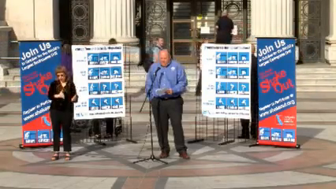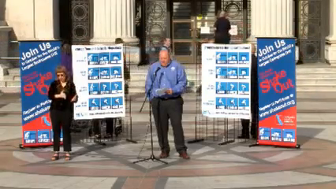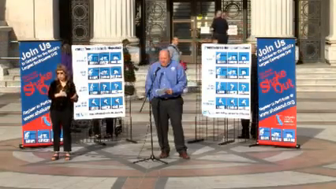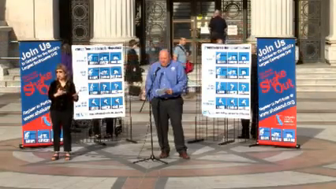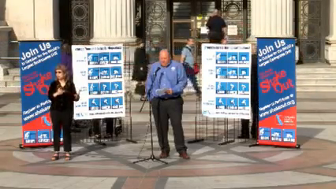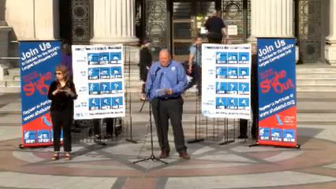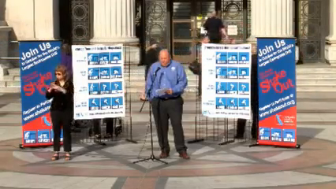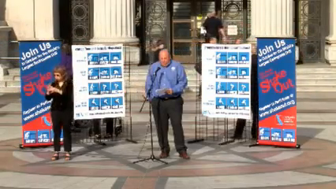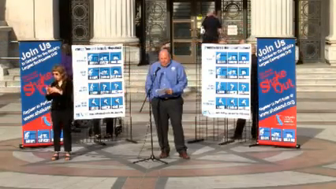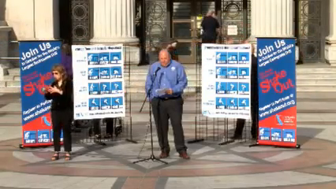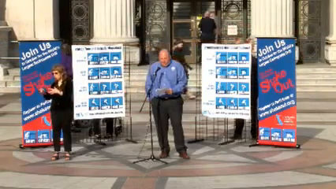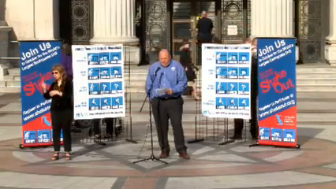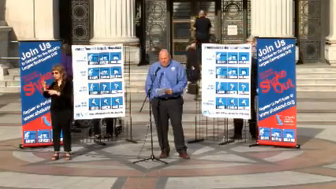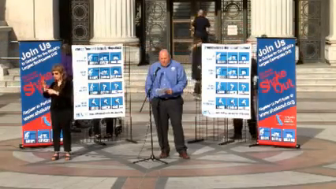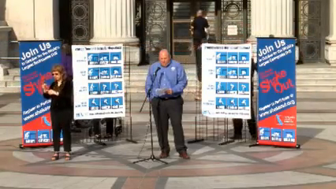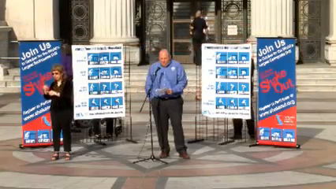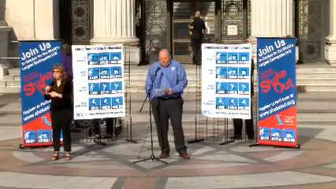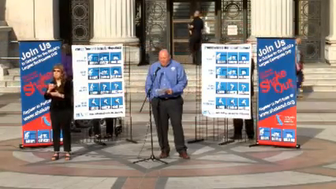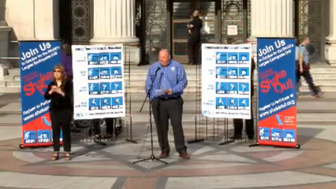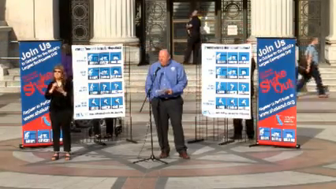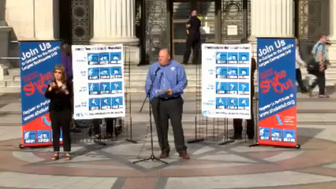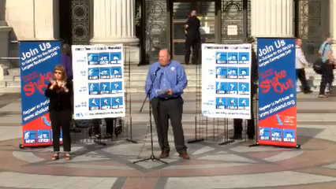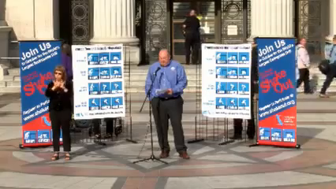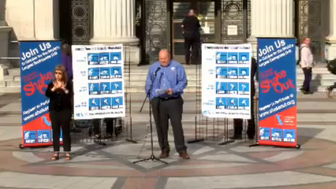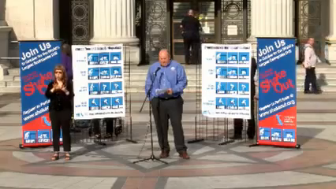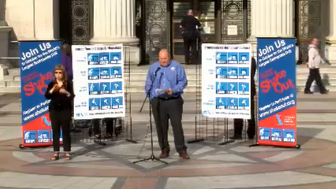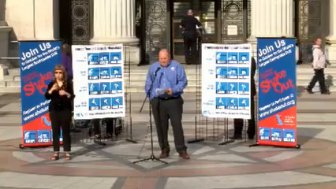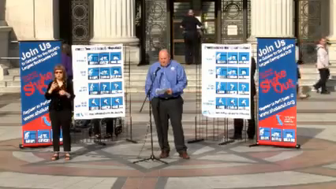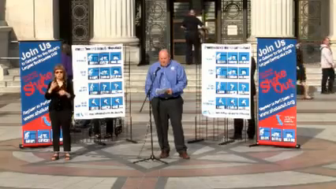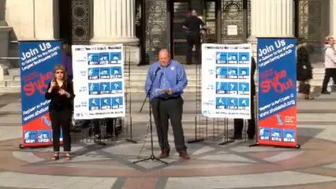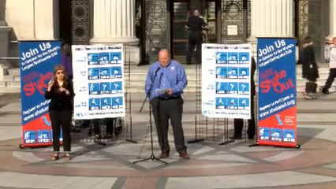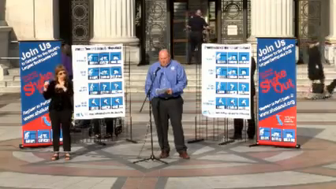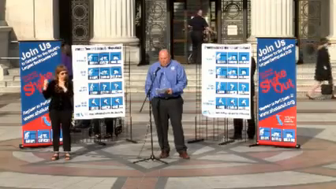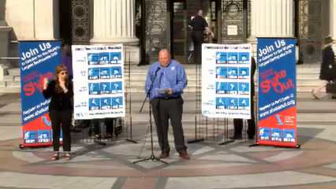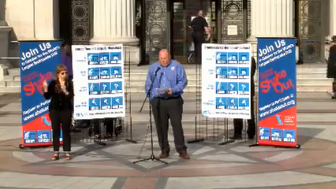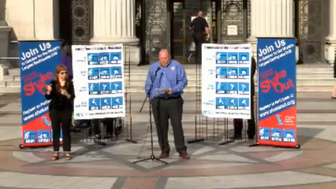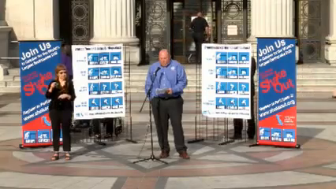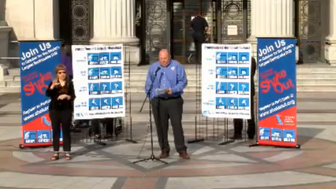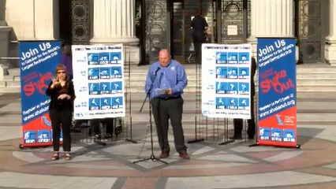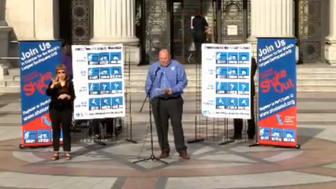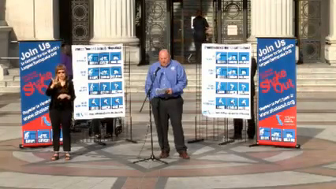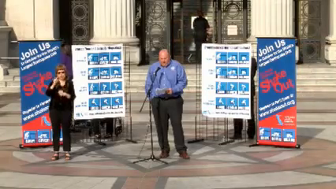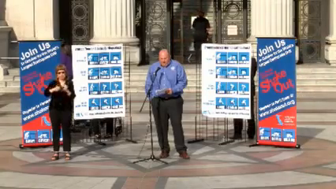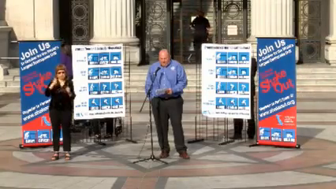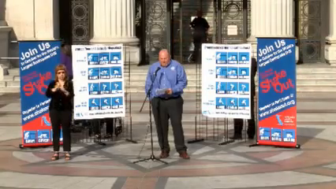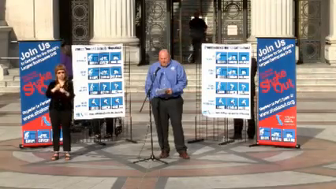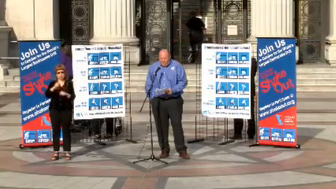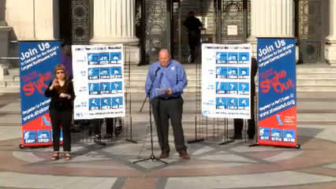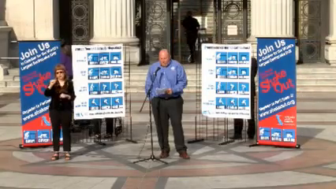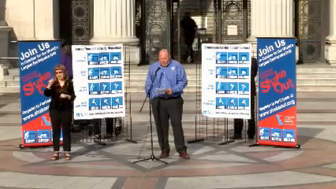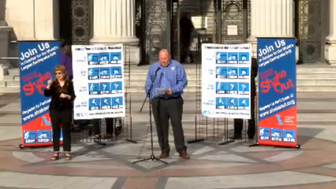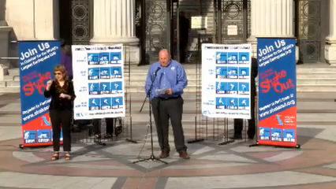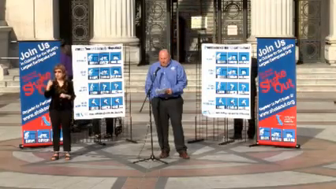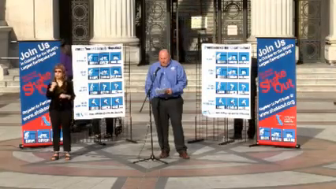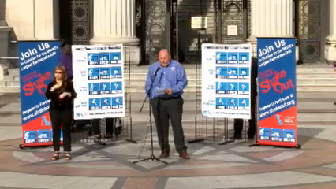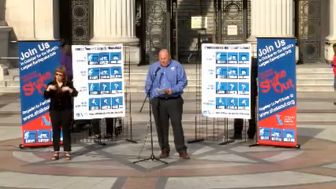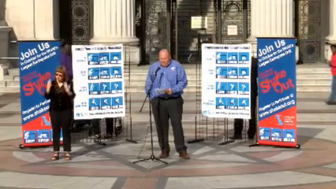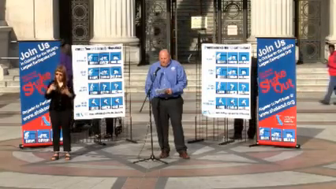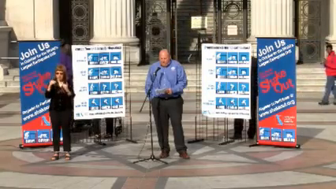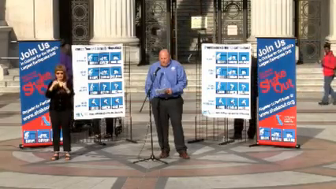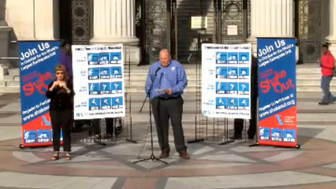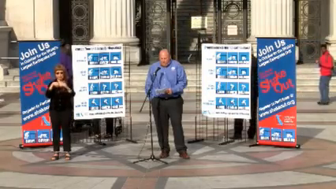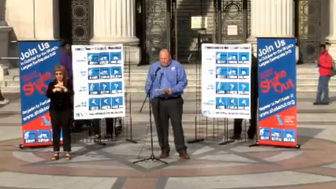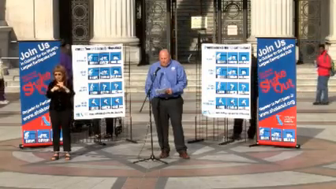experience of the quarter century of the Americans with Disabilities Act, that we will provide equal access and reasonable accommodations